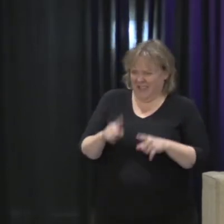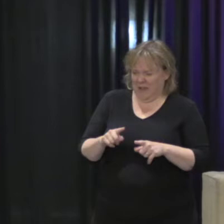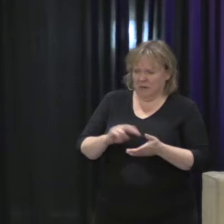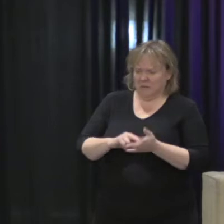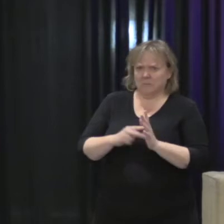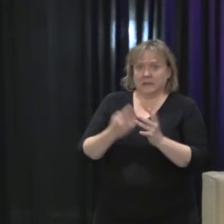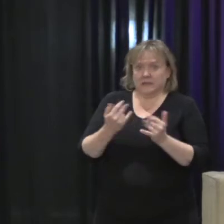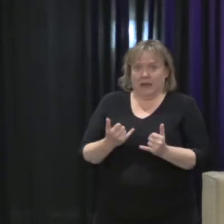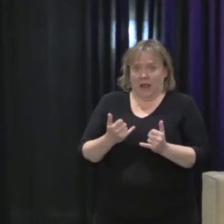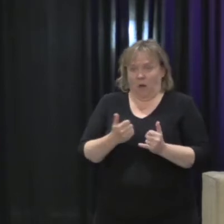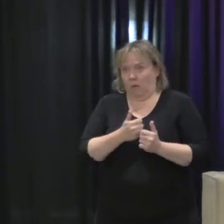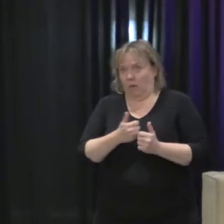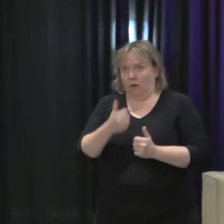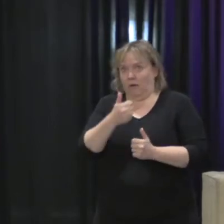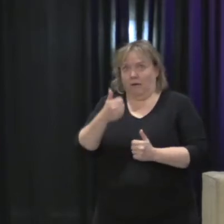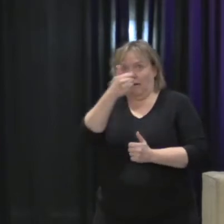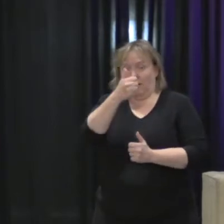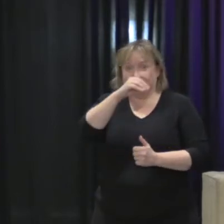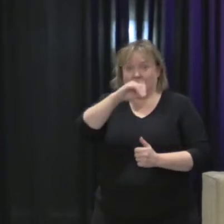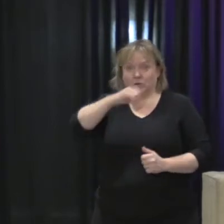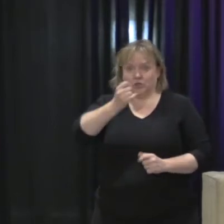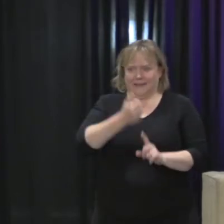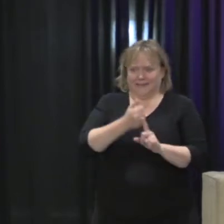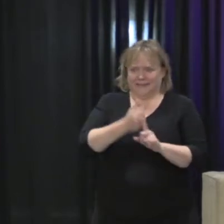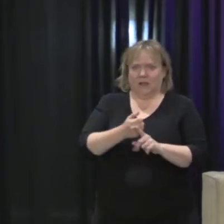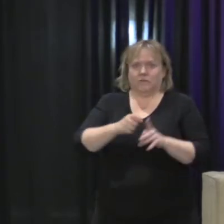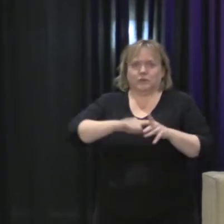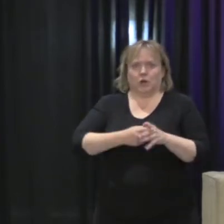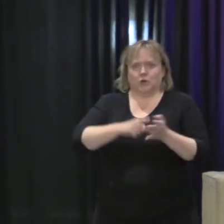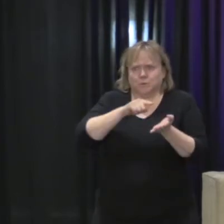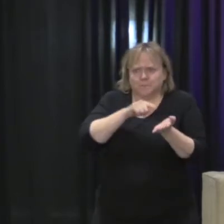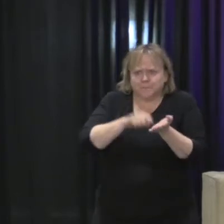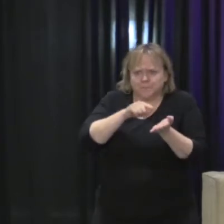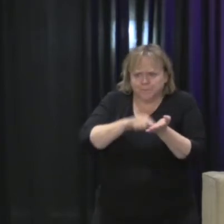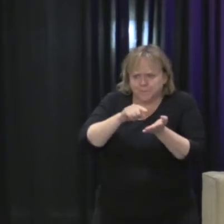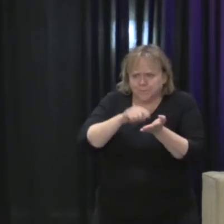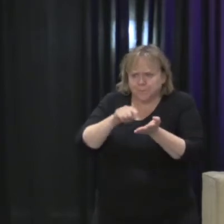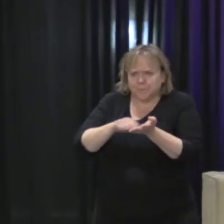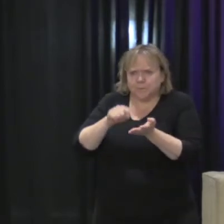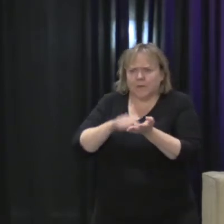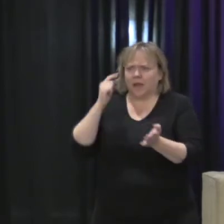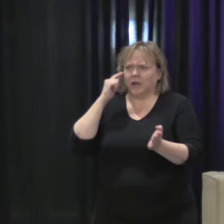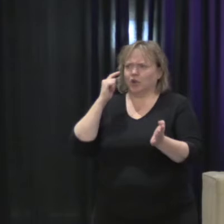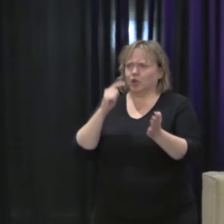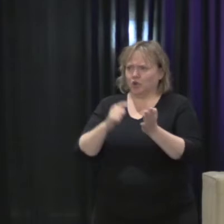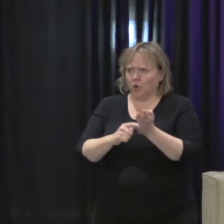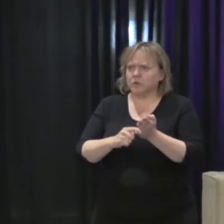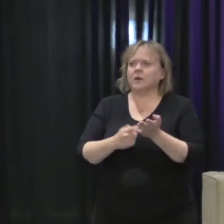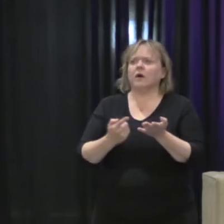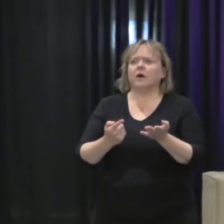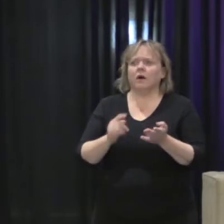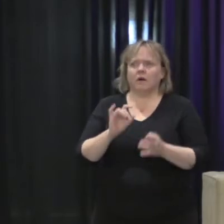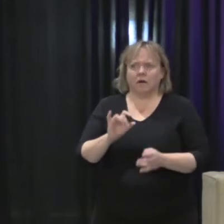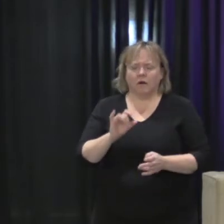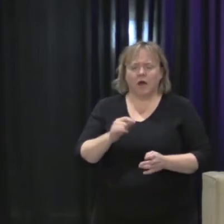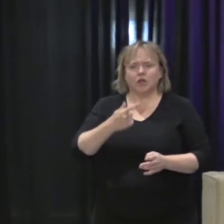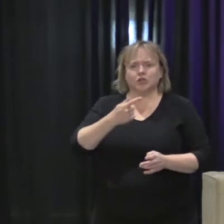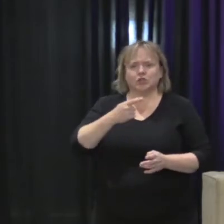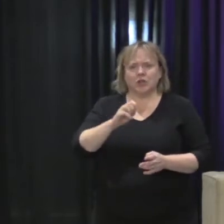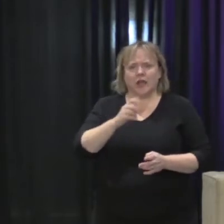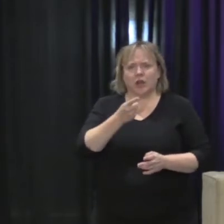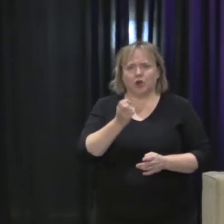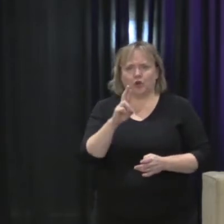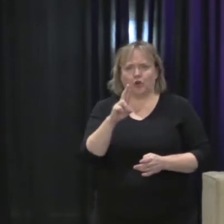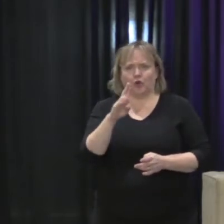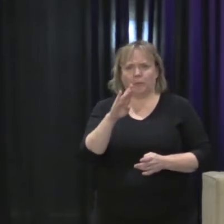DOJ really was able to start to name something called gender bias in policing. And I just want to kind of go